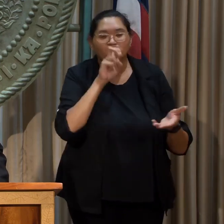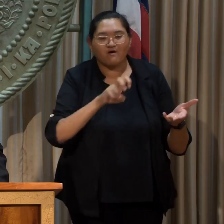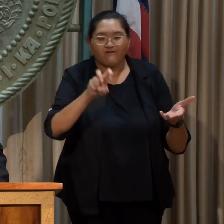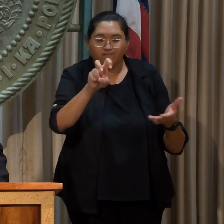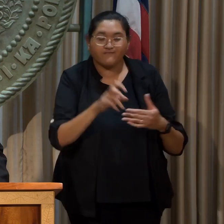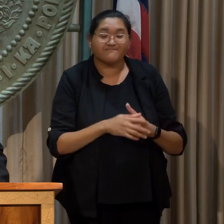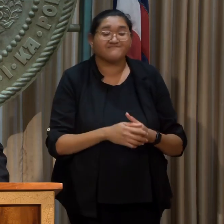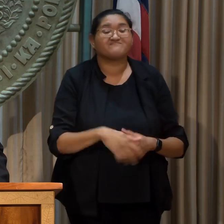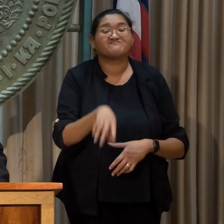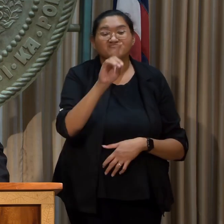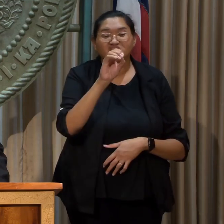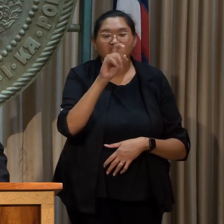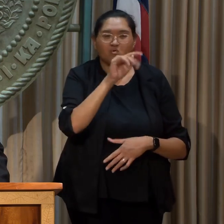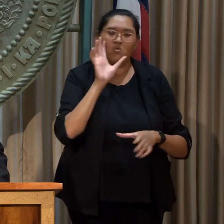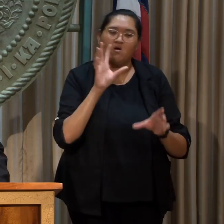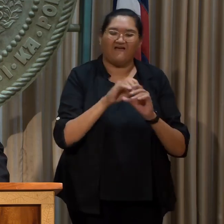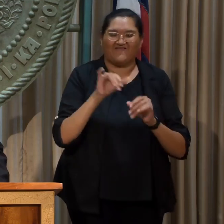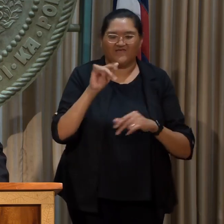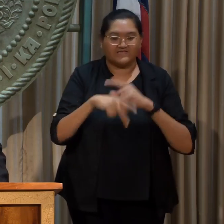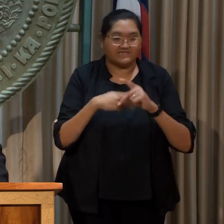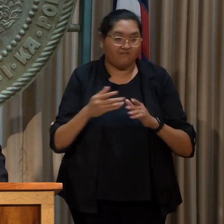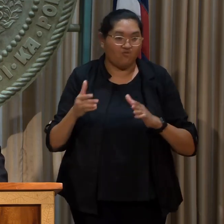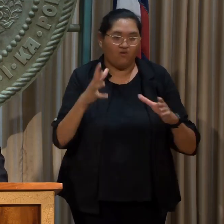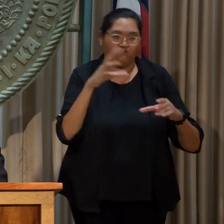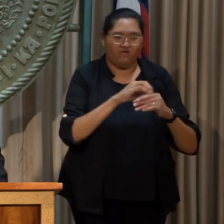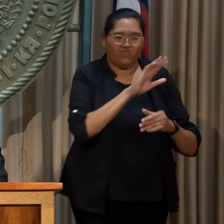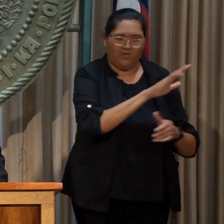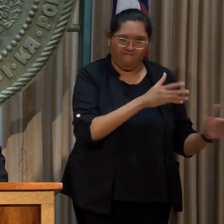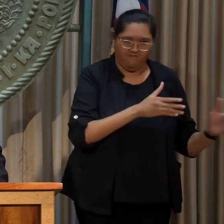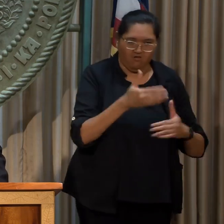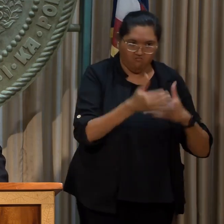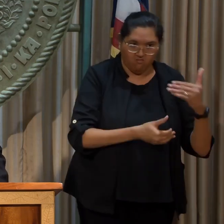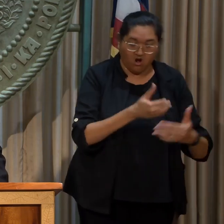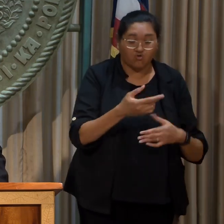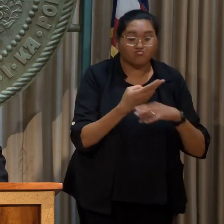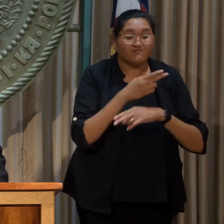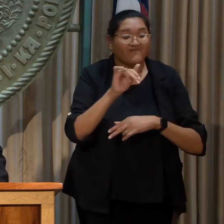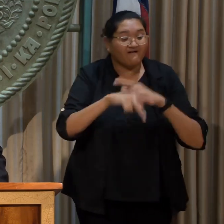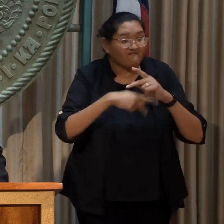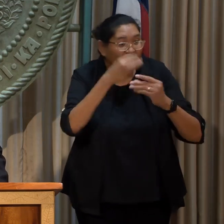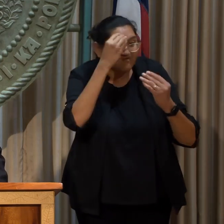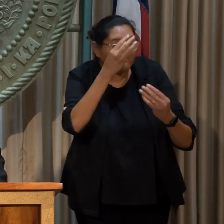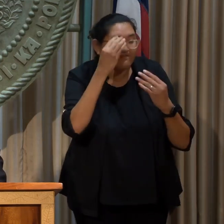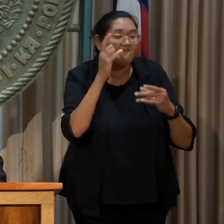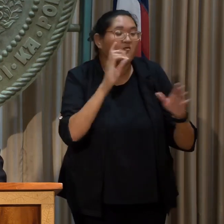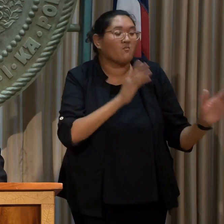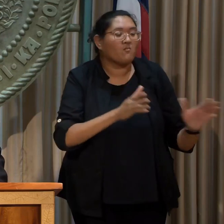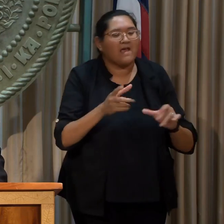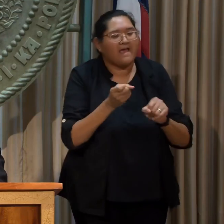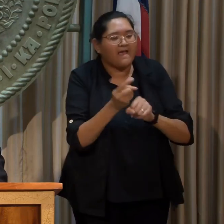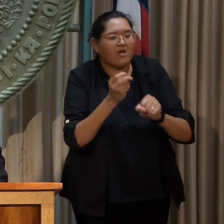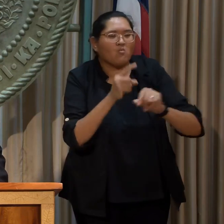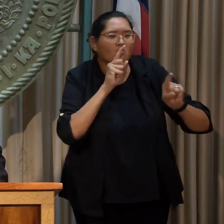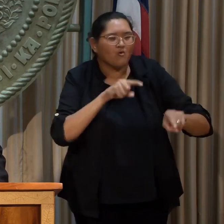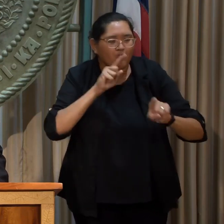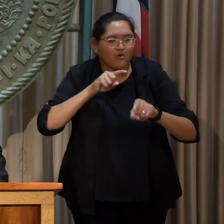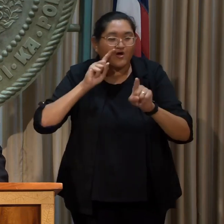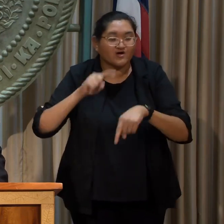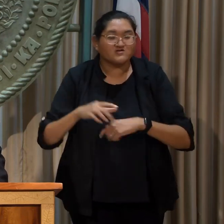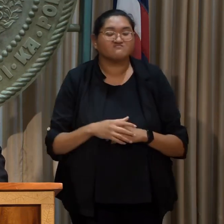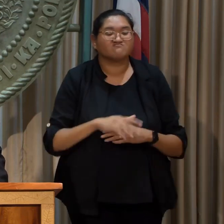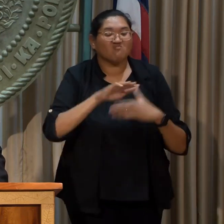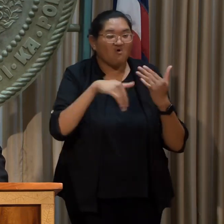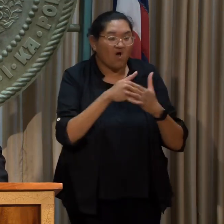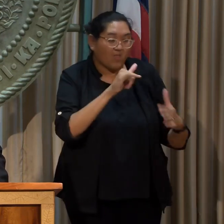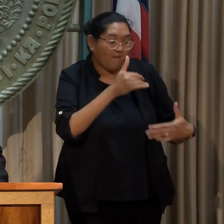DOT will incorporate this methodology into its planning process and use this information in the preparation of annual reports outlining